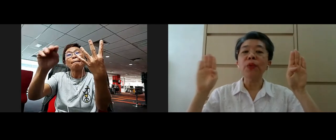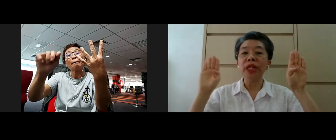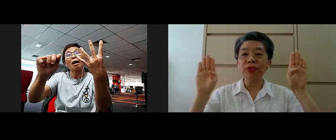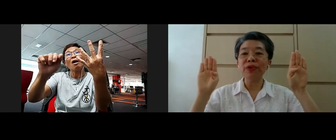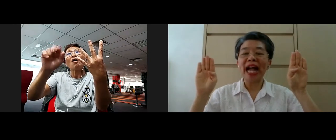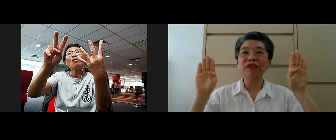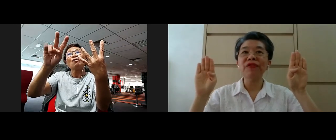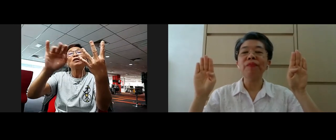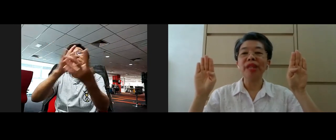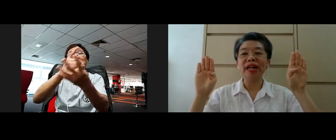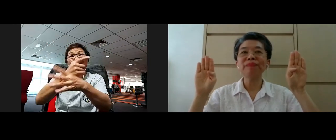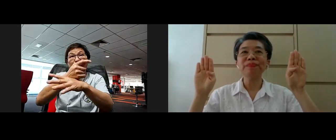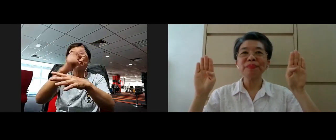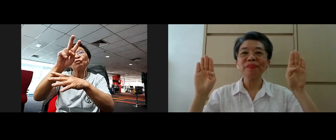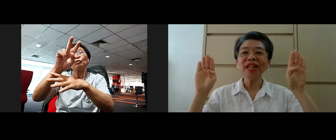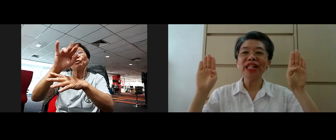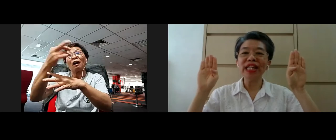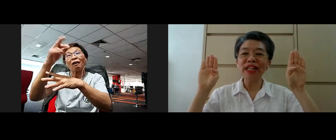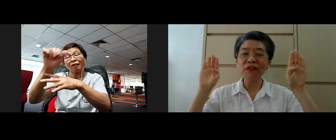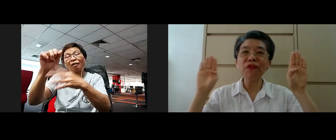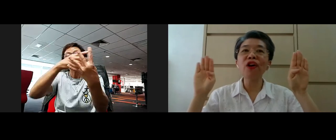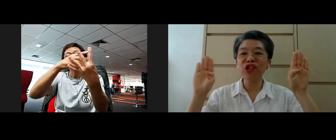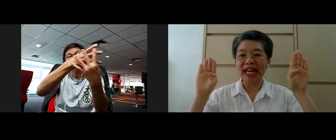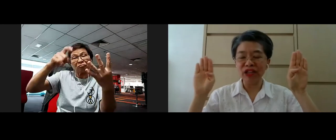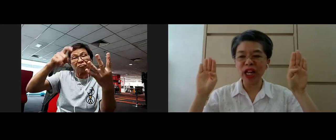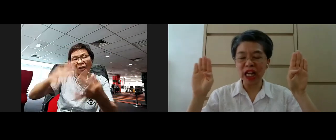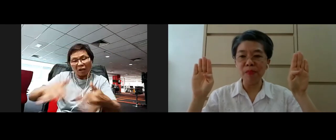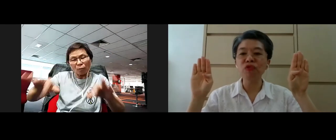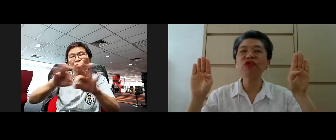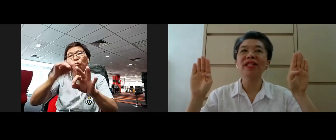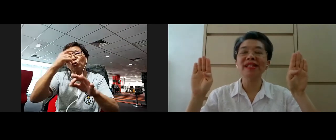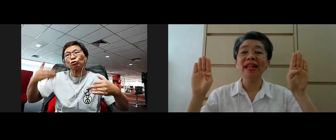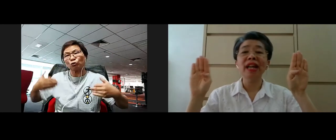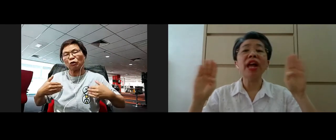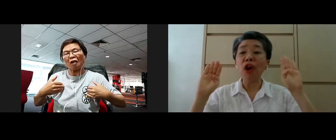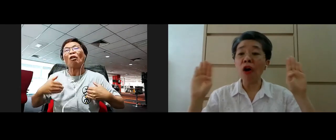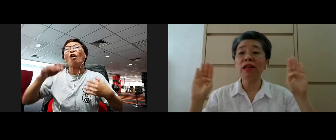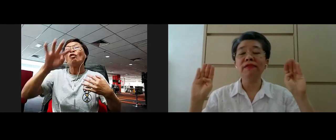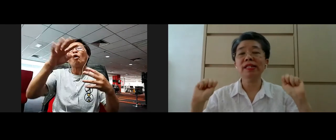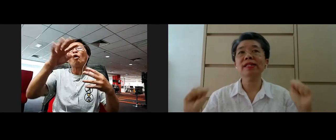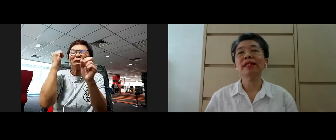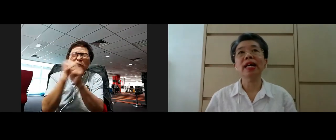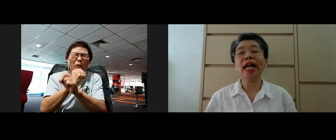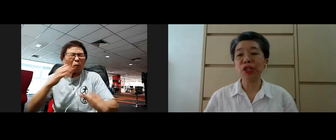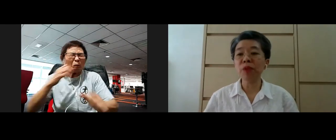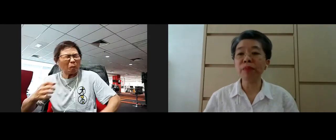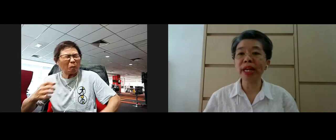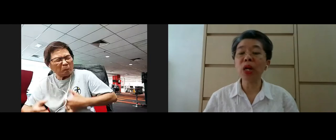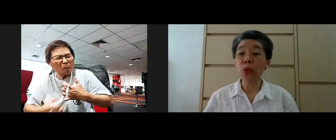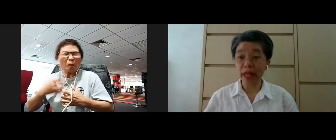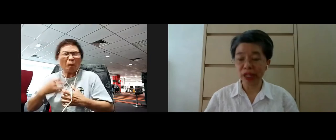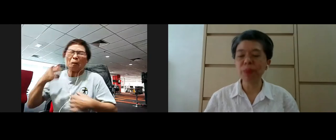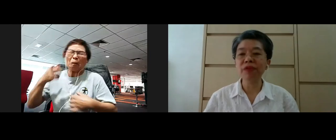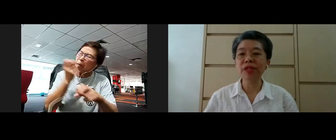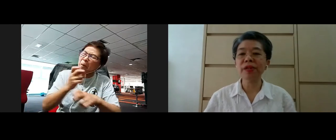we do have the four challenging emotions that all of us as human